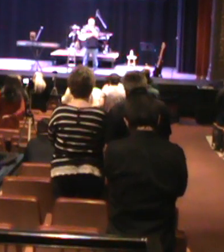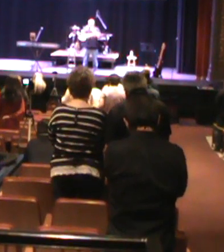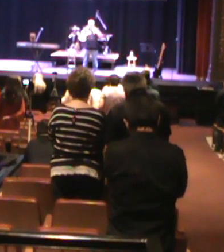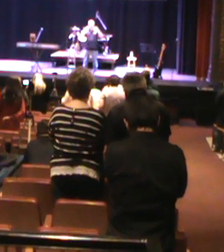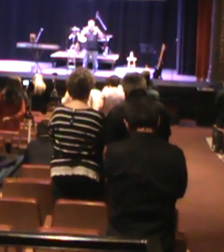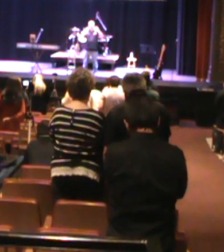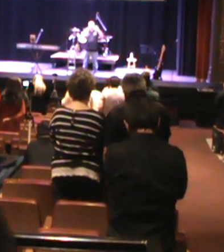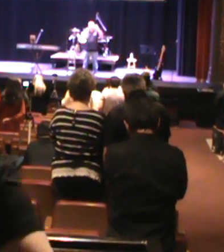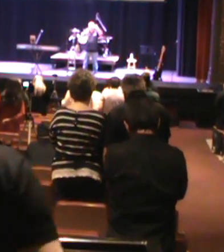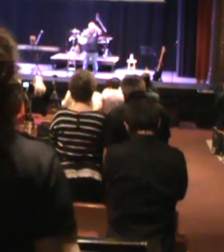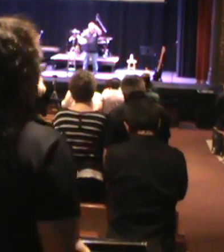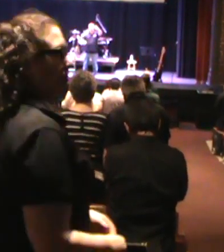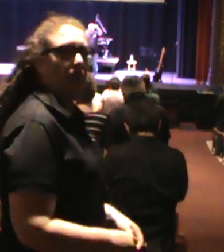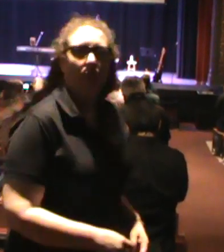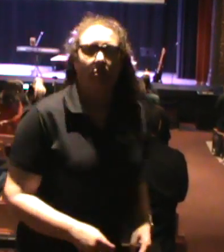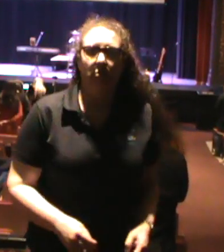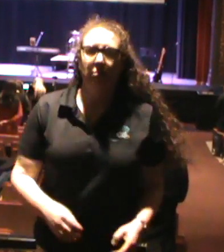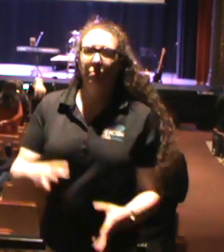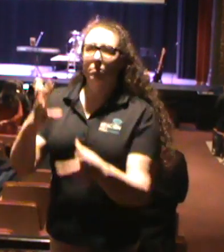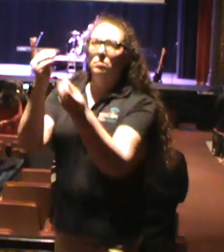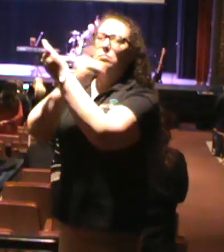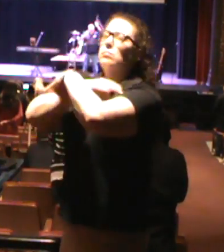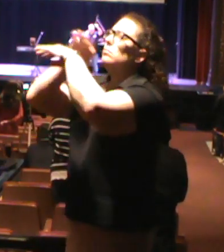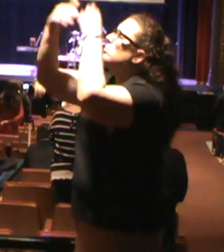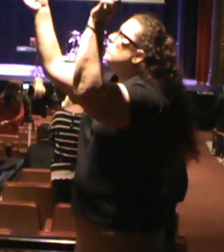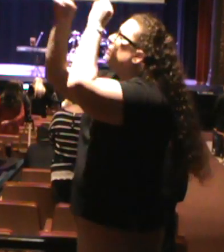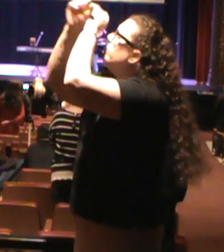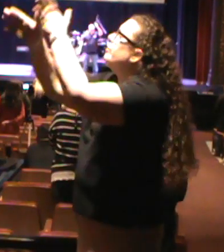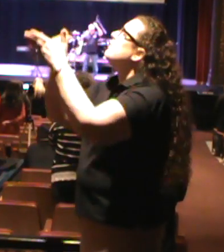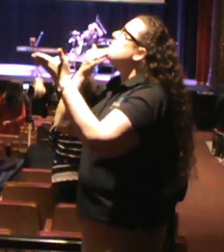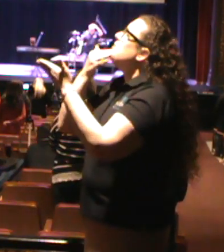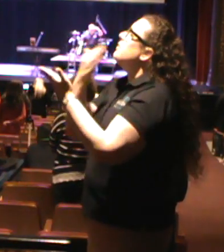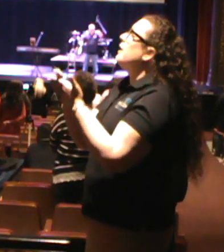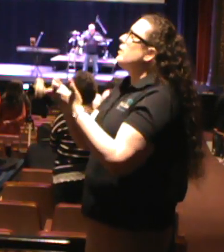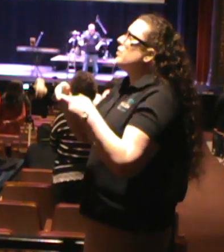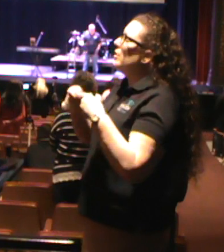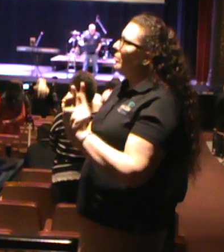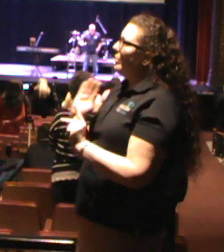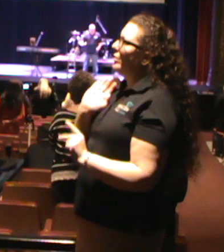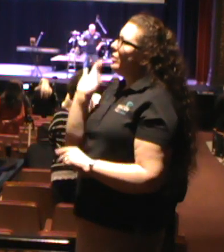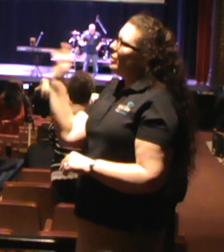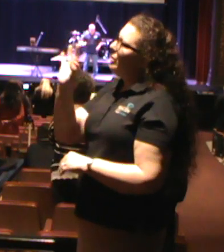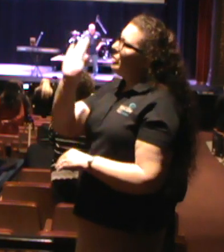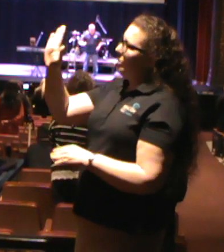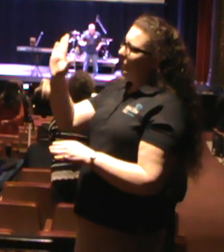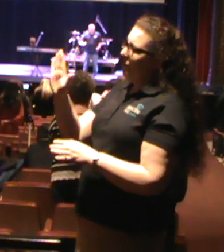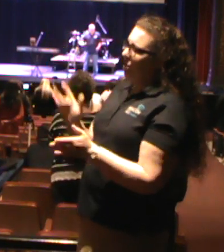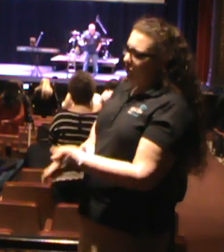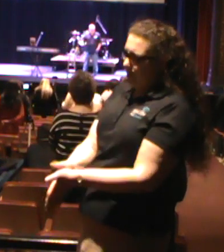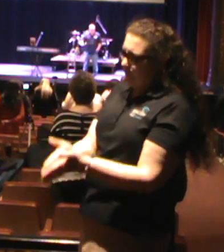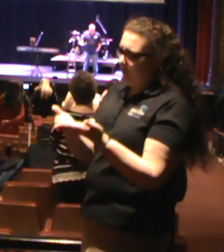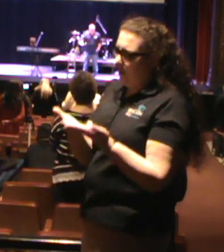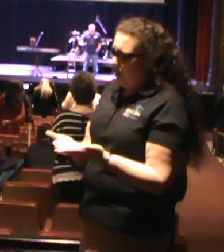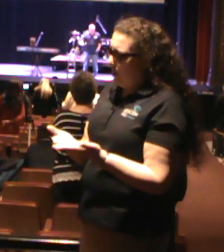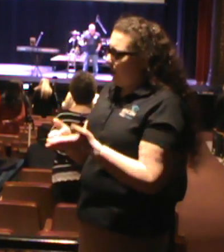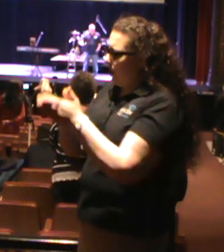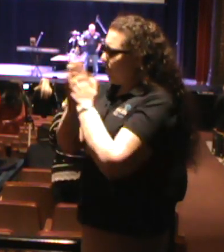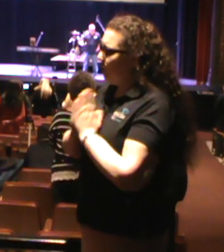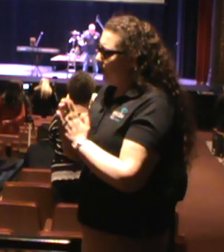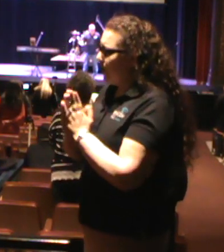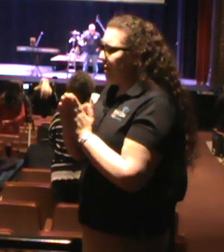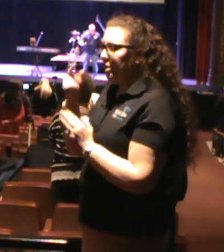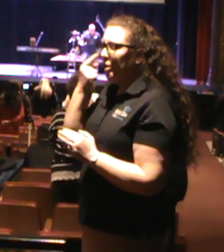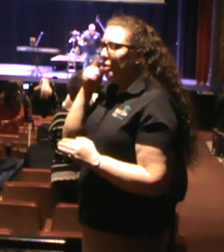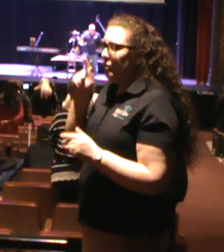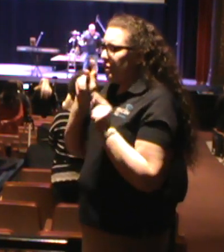study your word. I thank you for the ones who are online. Lord, we're thankful for the faithful service of Ben Wright. Lord, just monitoring that,